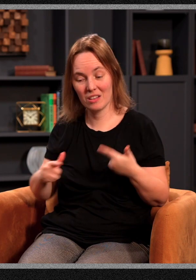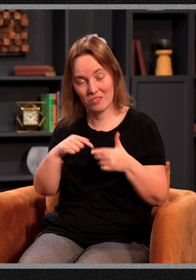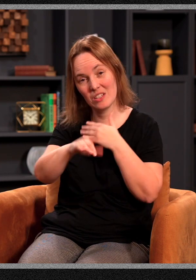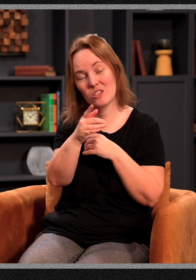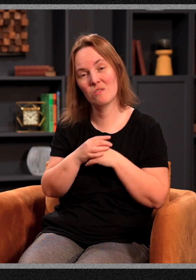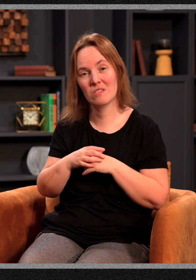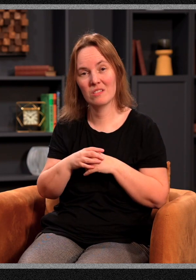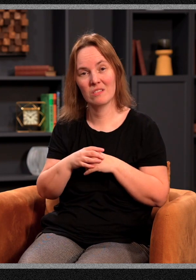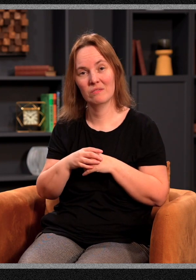in you.